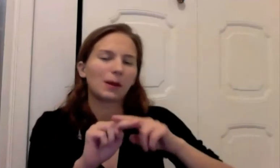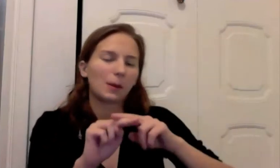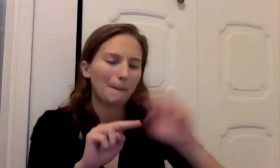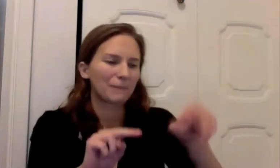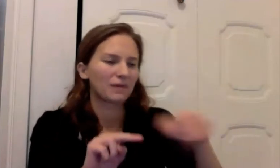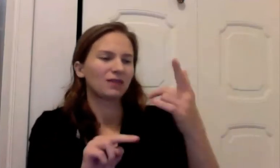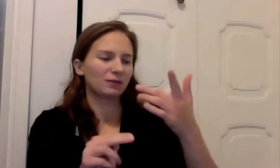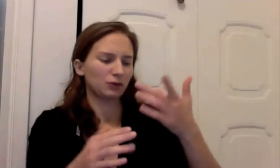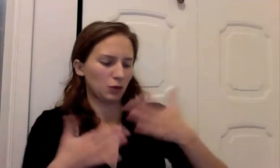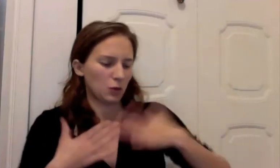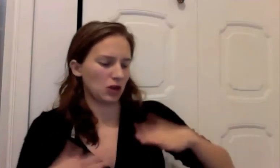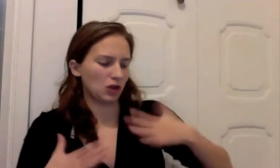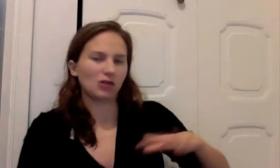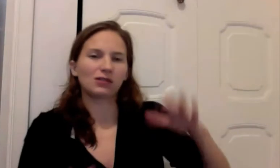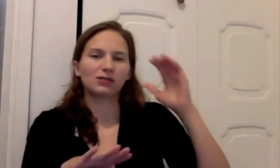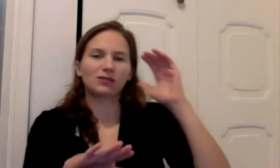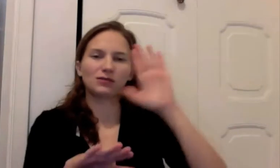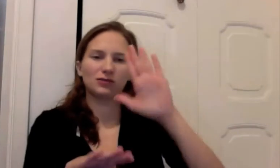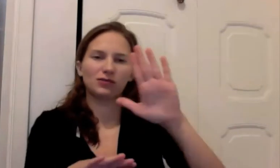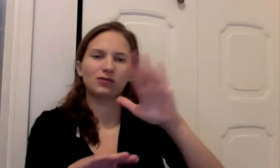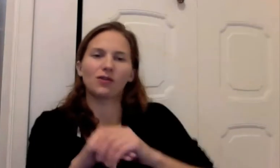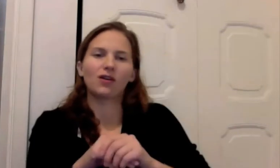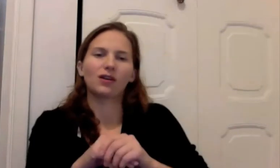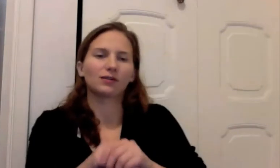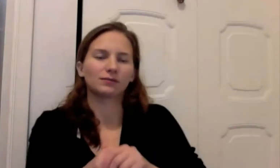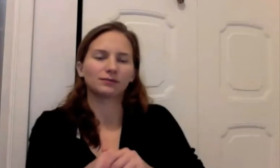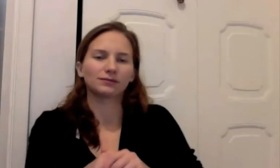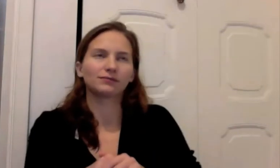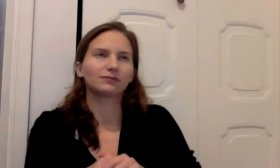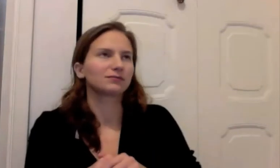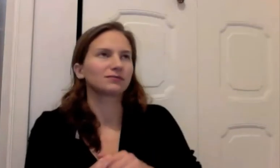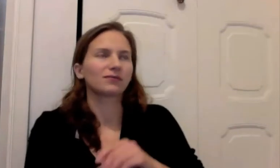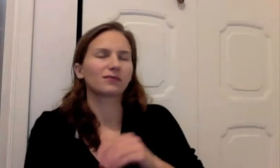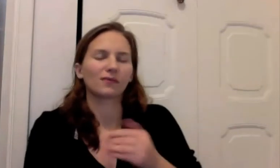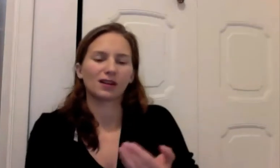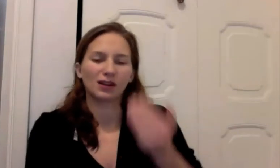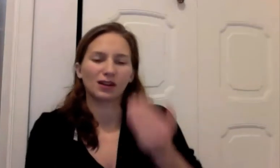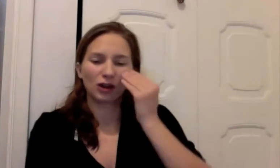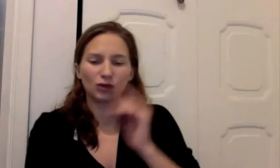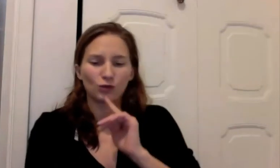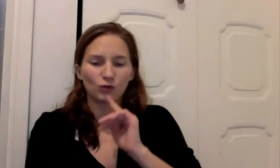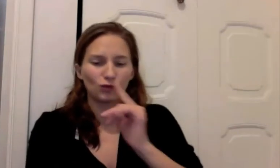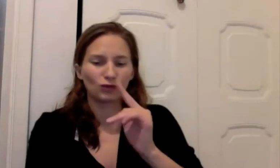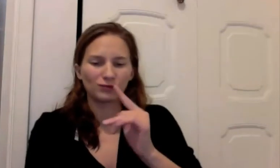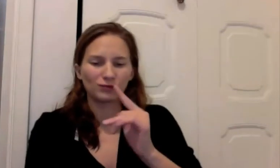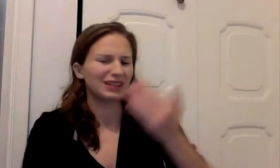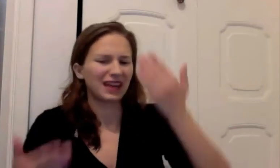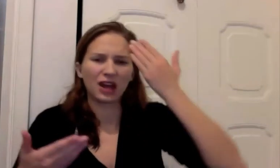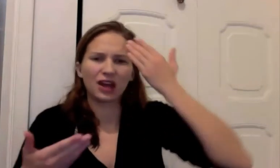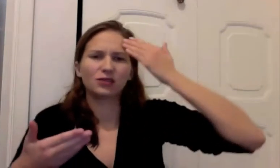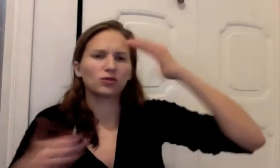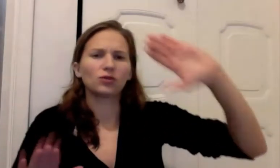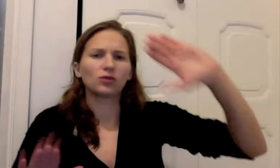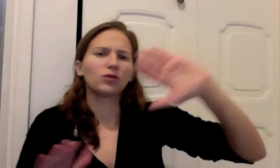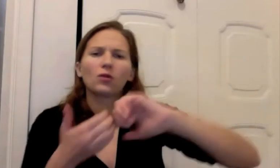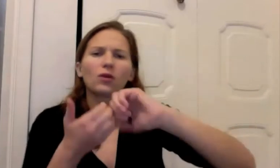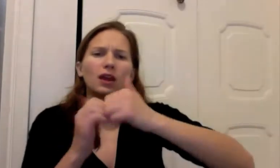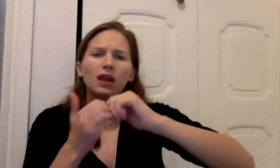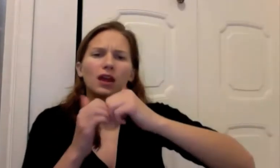Wearing your clothes All that I know Is I don't know How